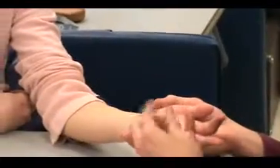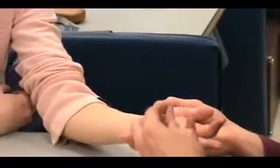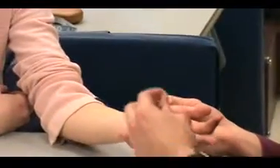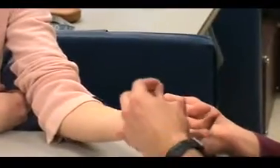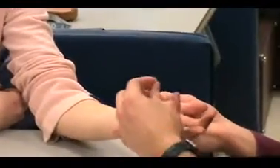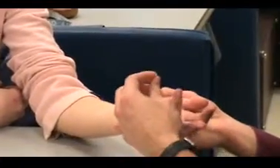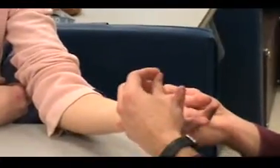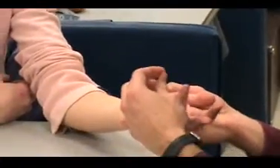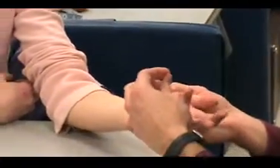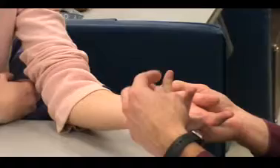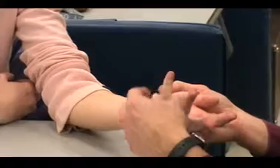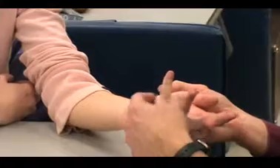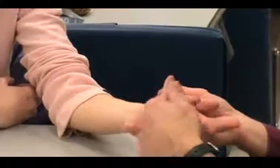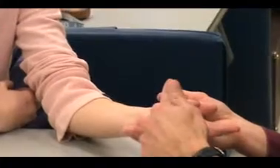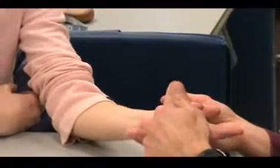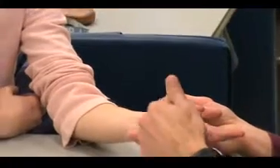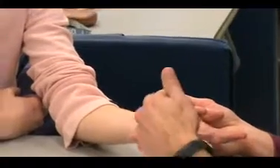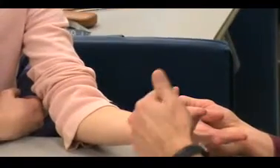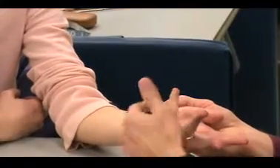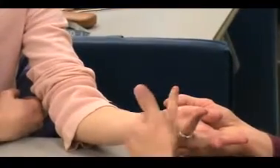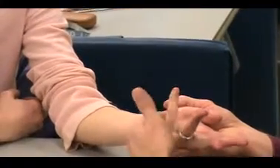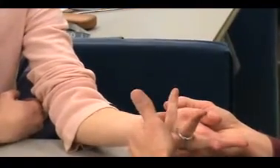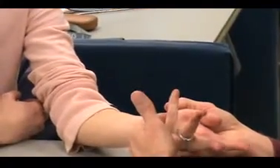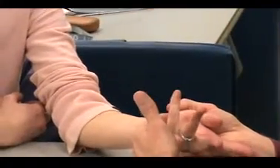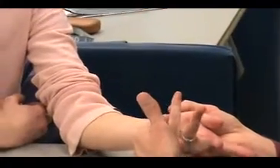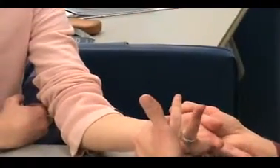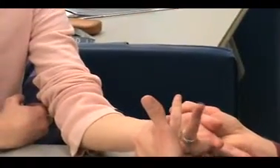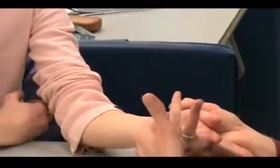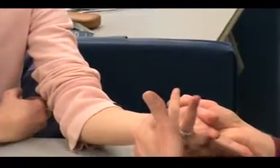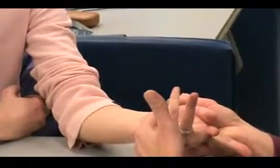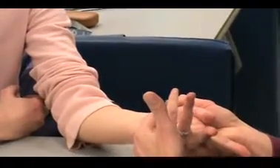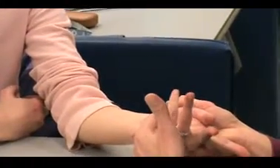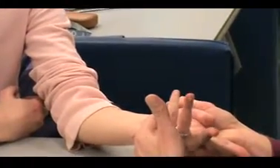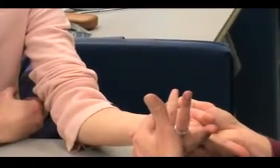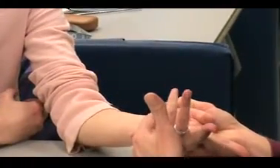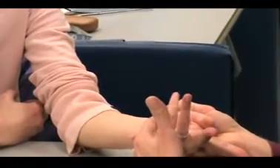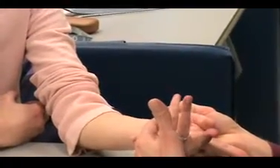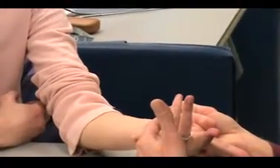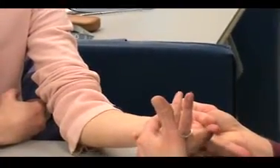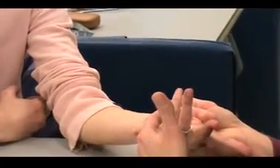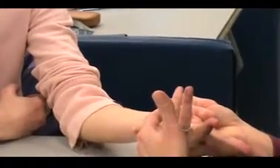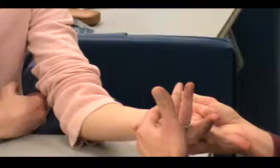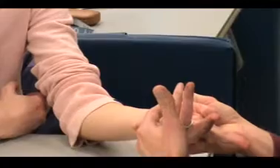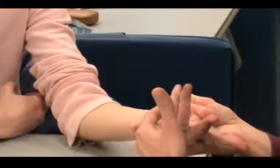hand, have them flex with their IP straight, alright, and then resist flexion.